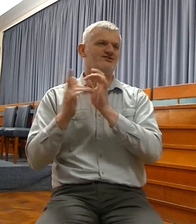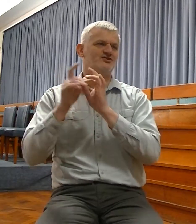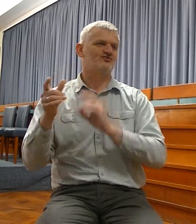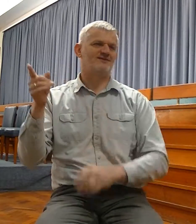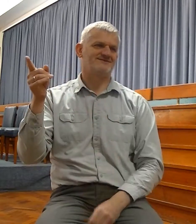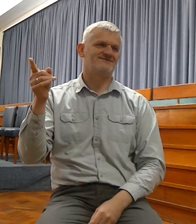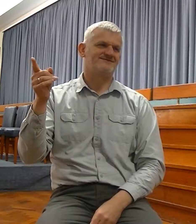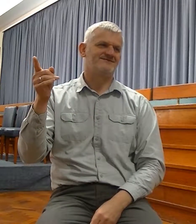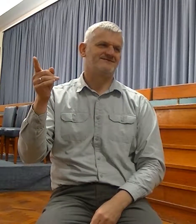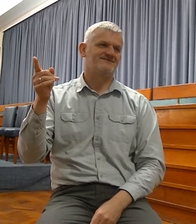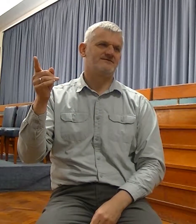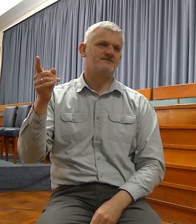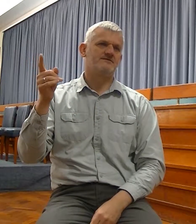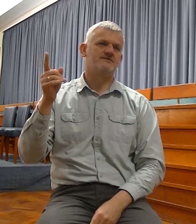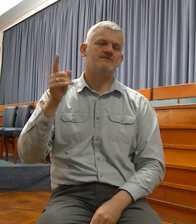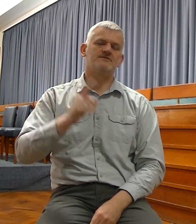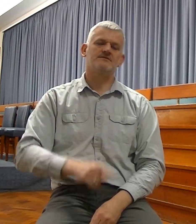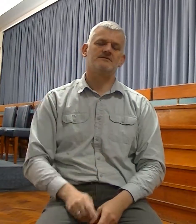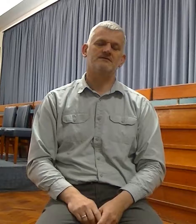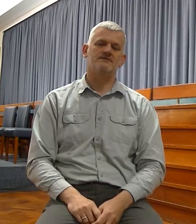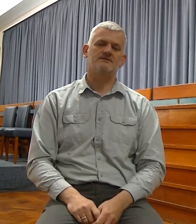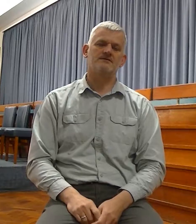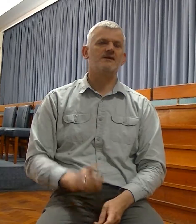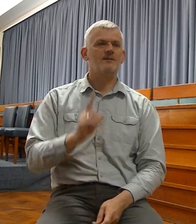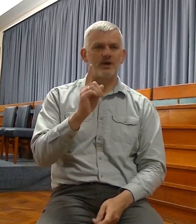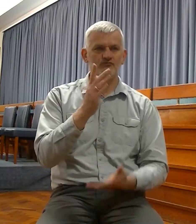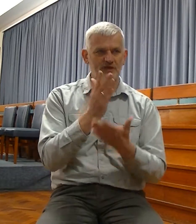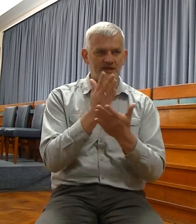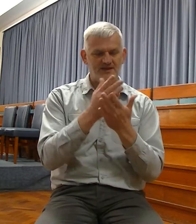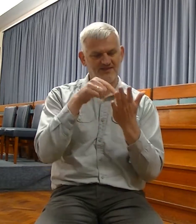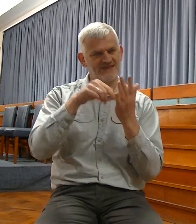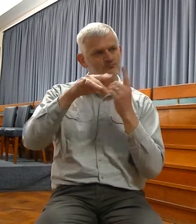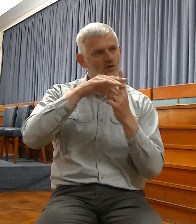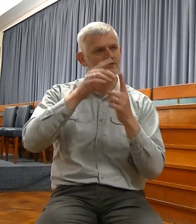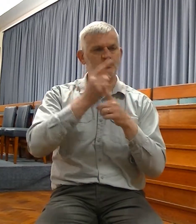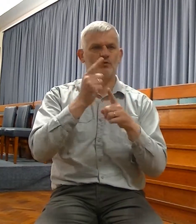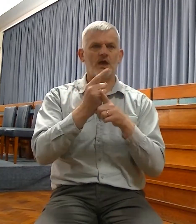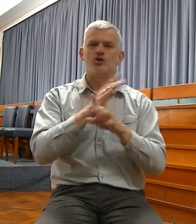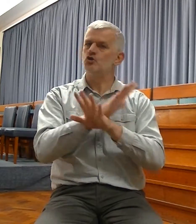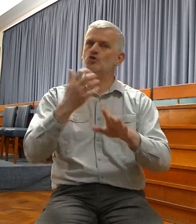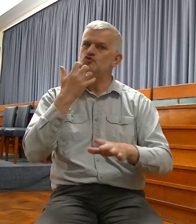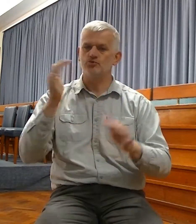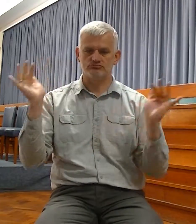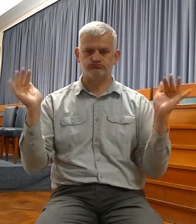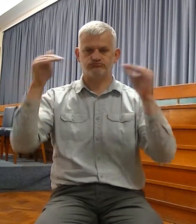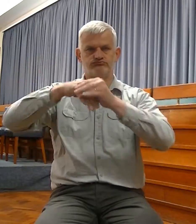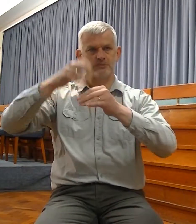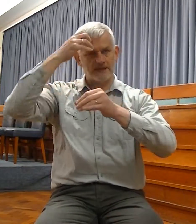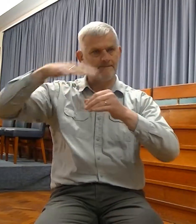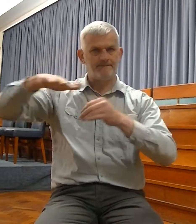time when the Gentiles shall come, just as Isaiah did. Surely, the Gentiles will say, our